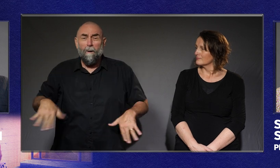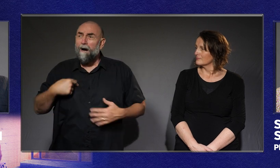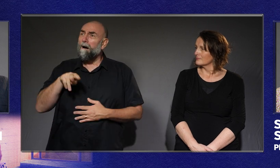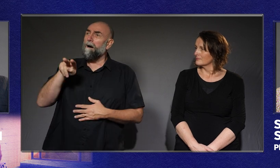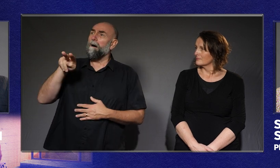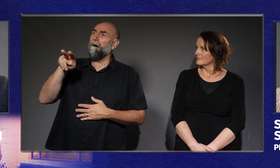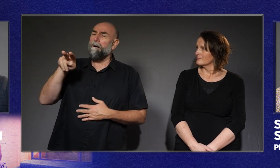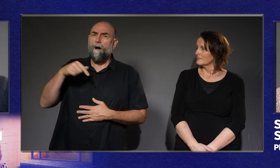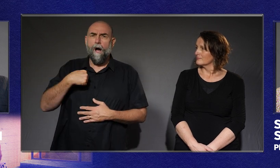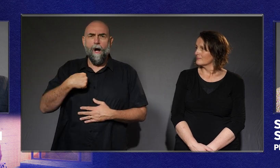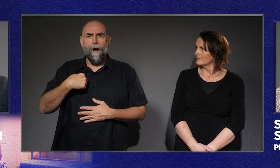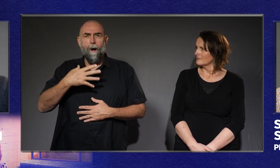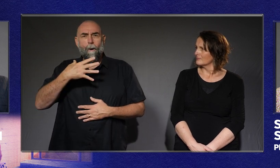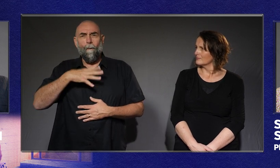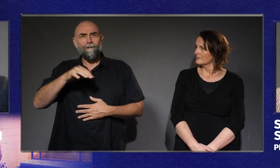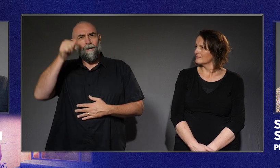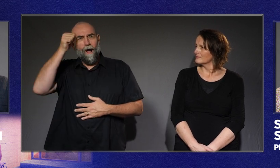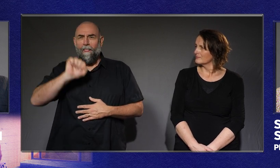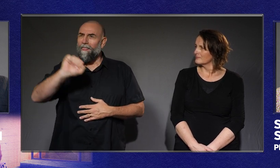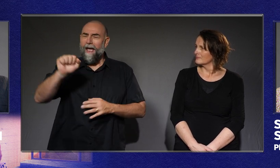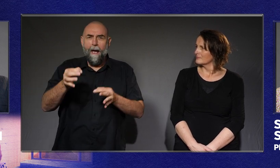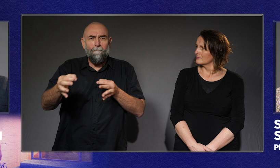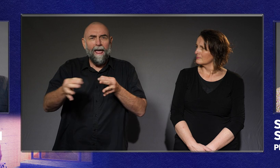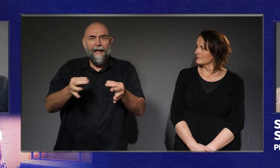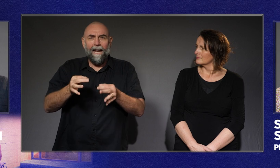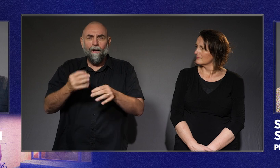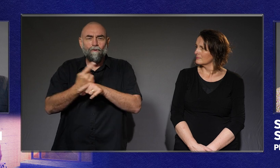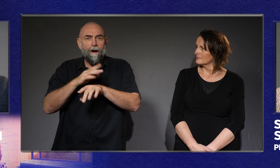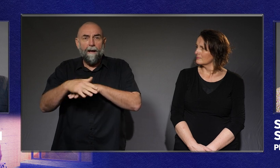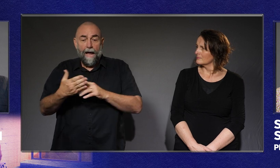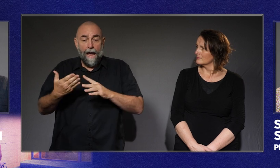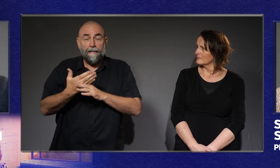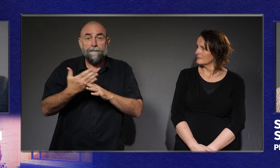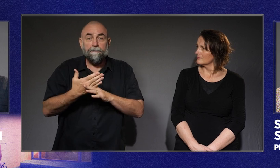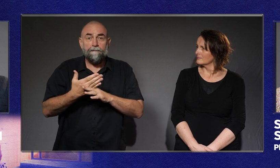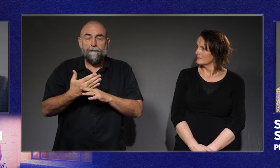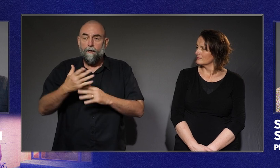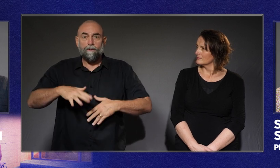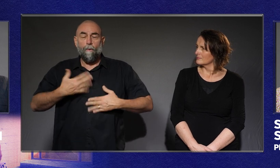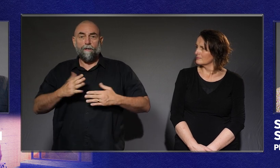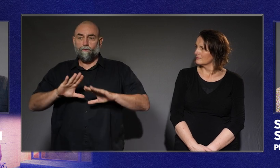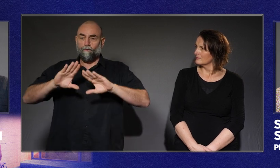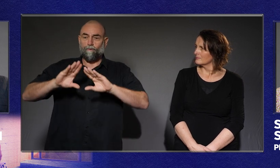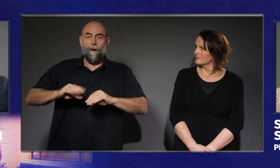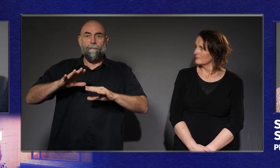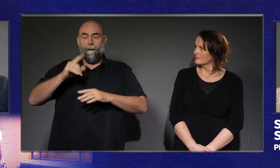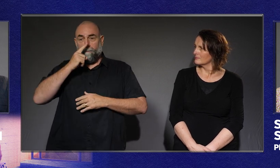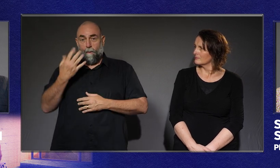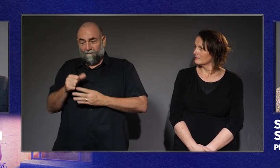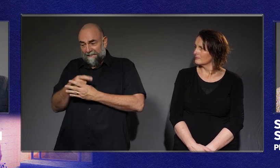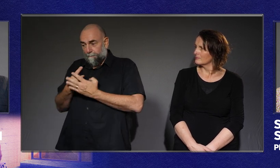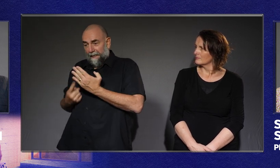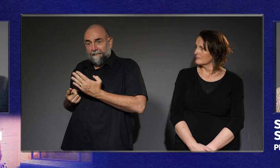what's the Opera House's plan to make sure that accessibility doesn't stand in the road of people with